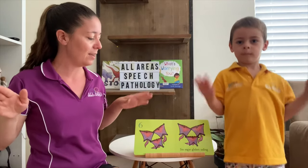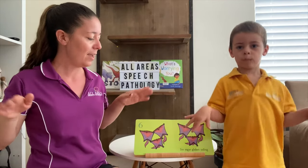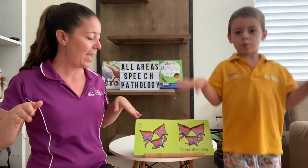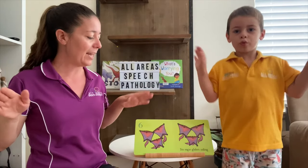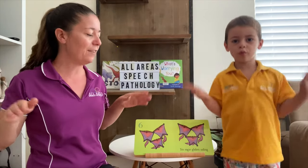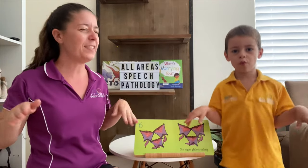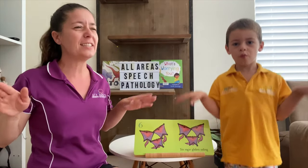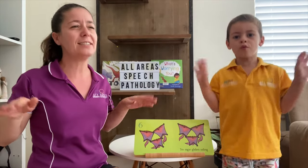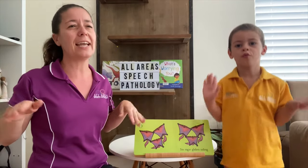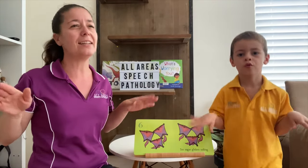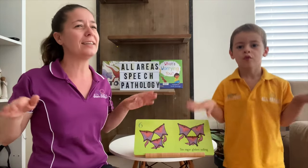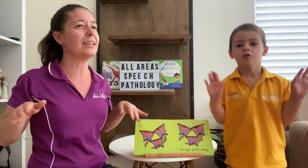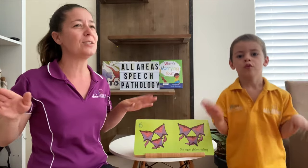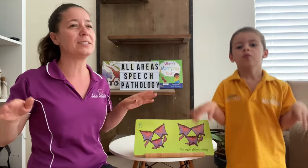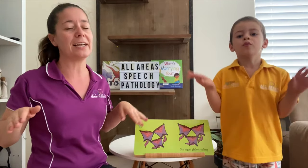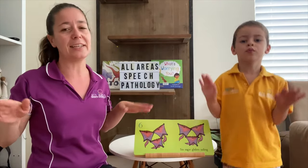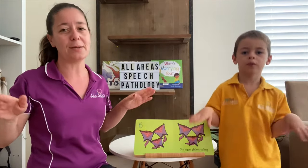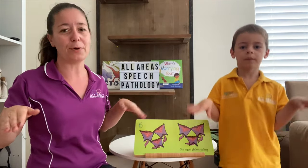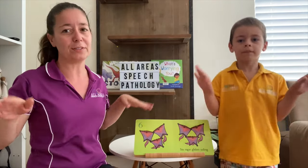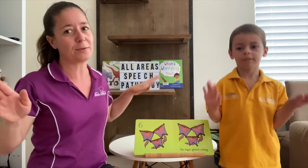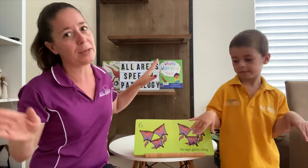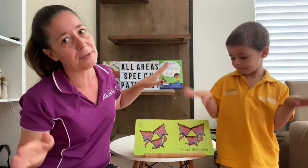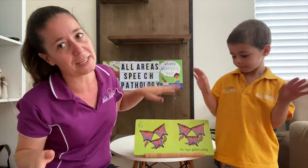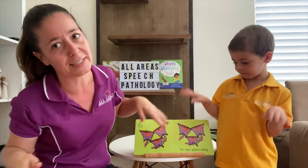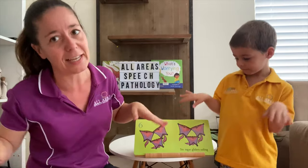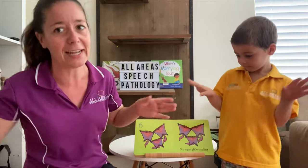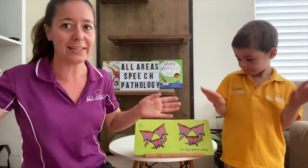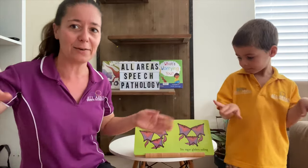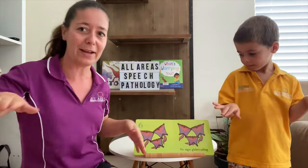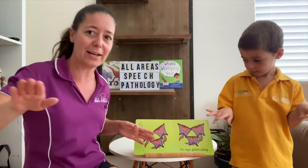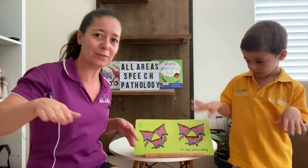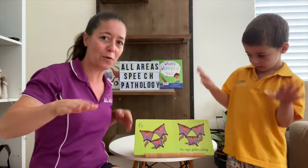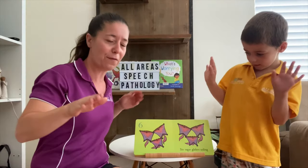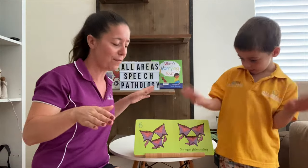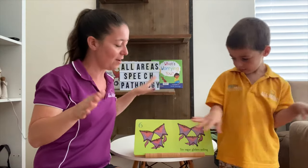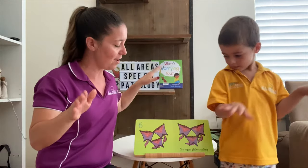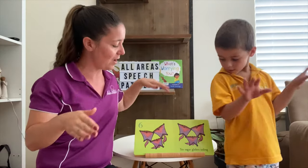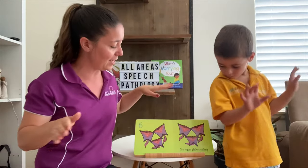And if they're sailing, they're not sailing in a boat, so maybe they're sailing around or flying.